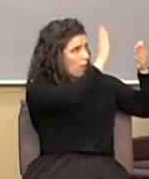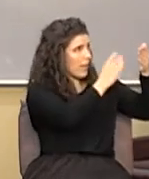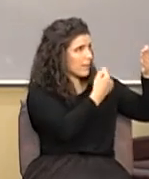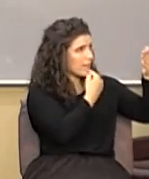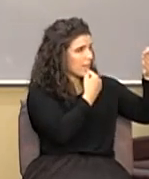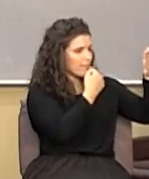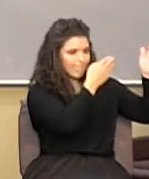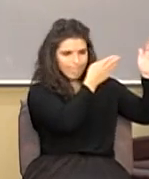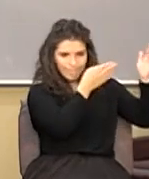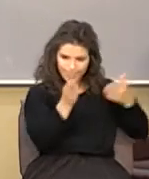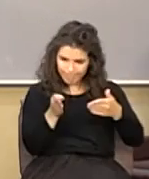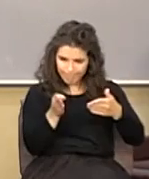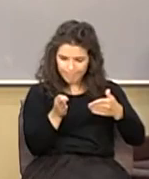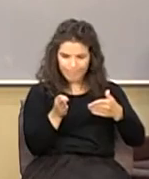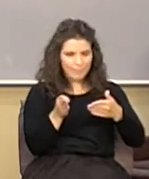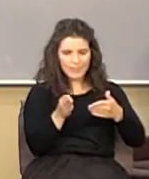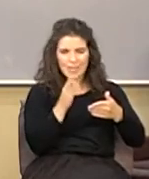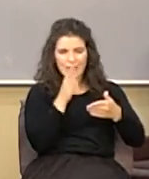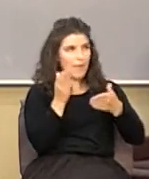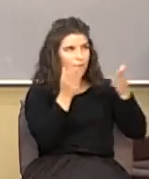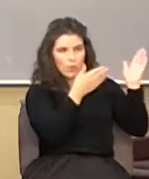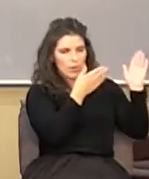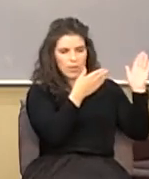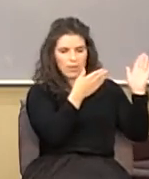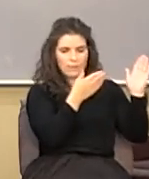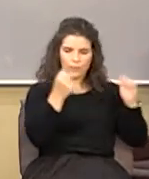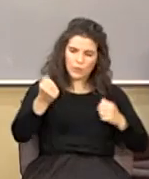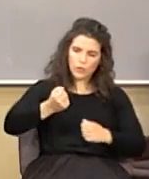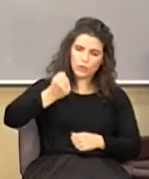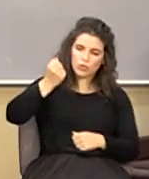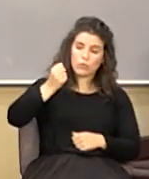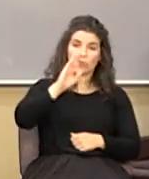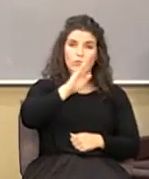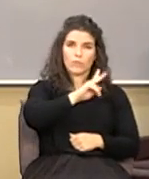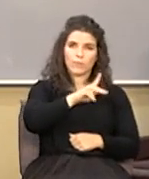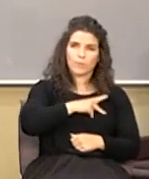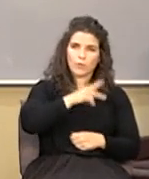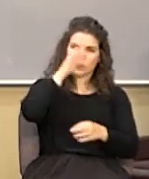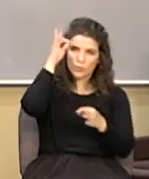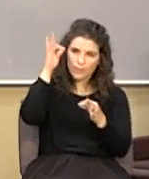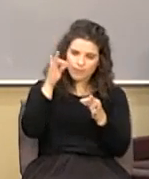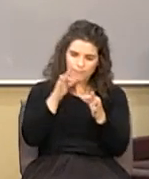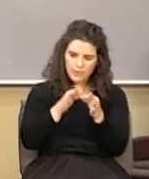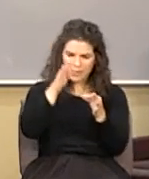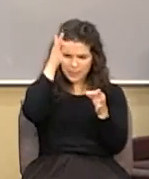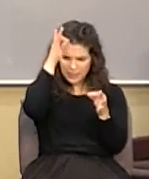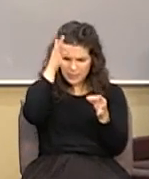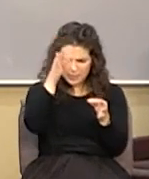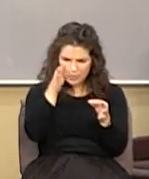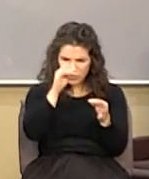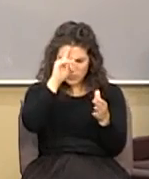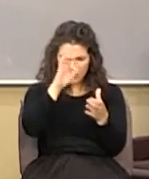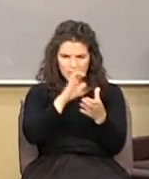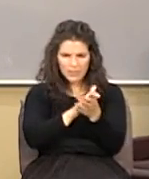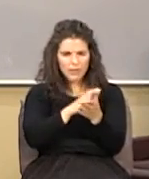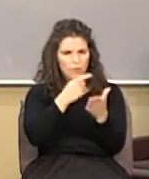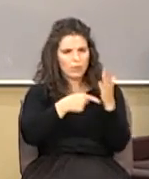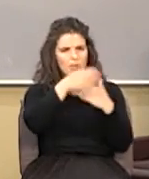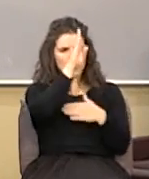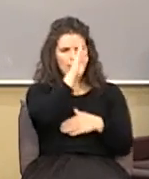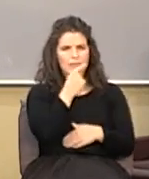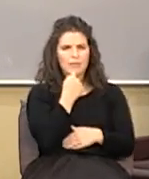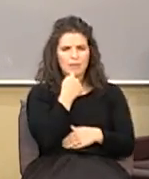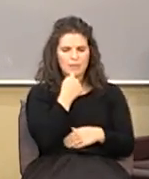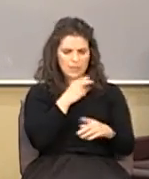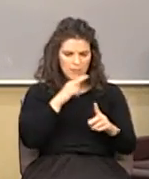something other than God's Word. The shield is your personal faith determination to believe what God says and apply that to